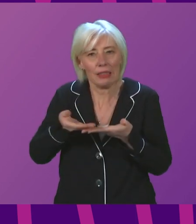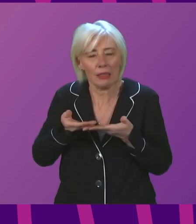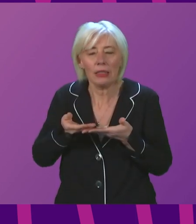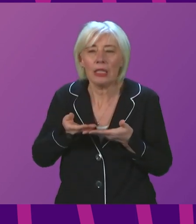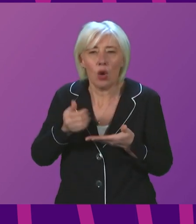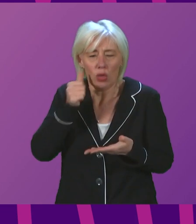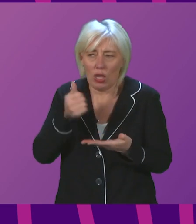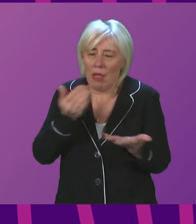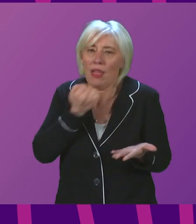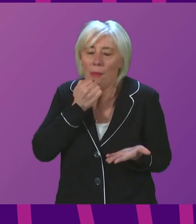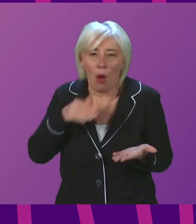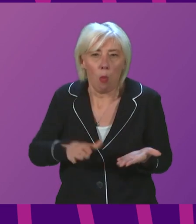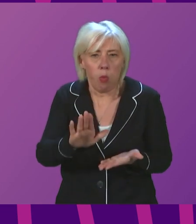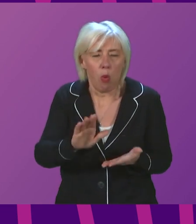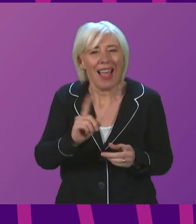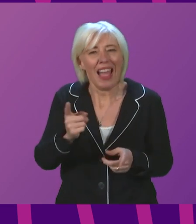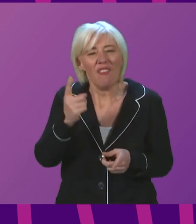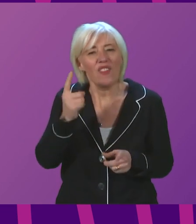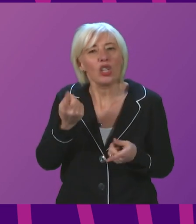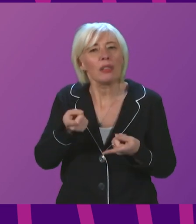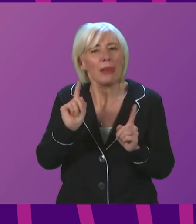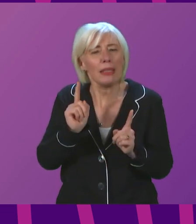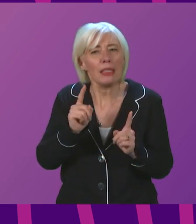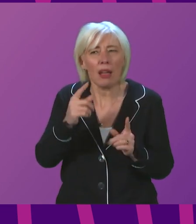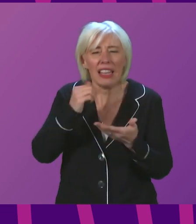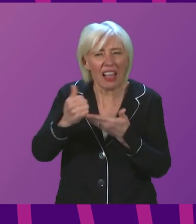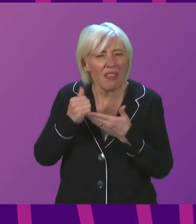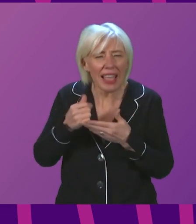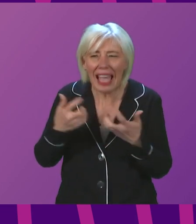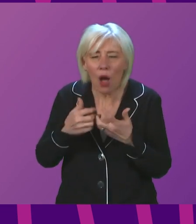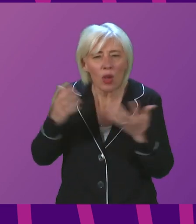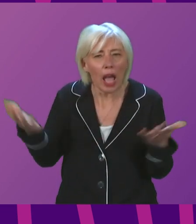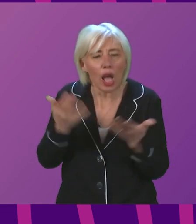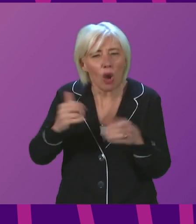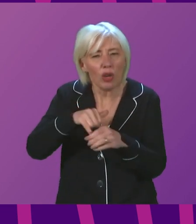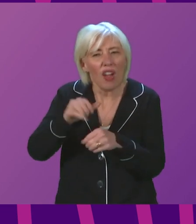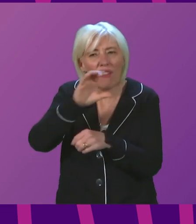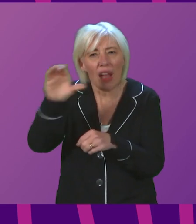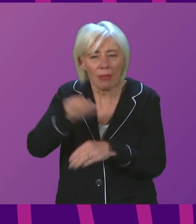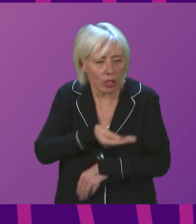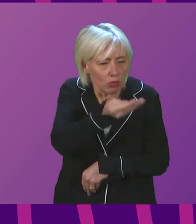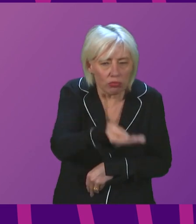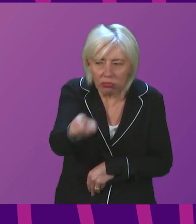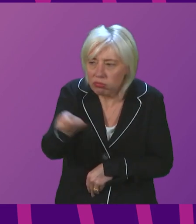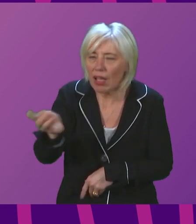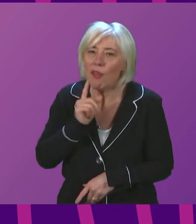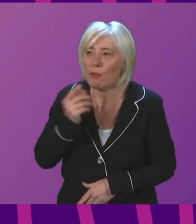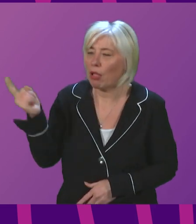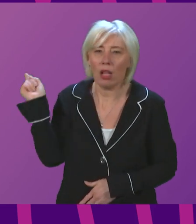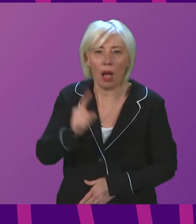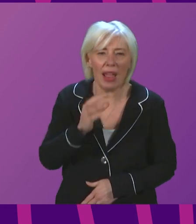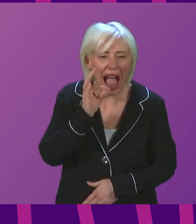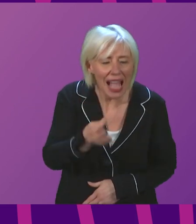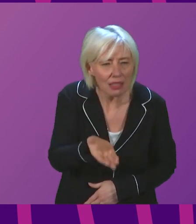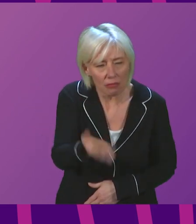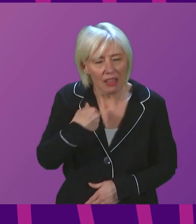cases, can the First Minister advise that as the steps being taken to encourage pharmacies to hand out test kits for people who need and request them? First